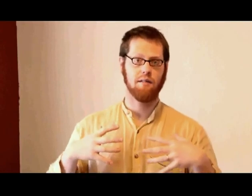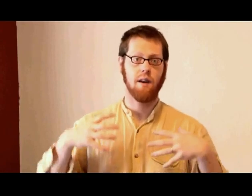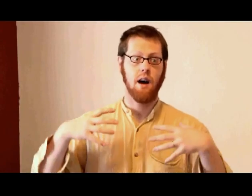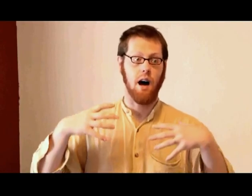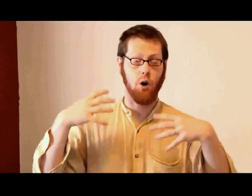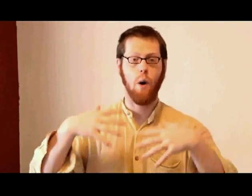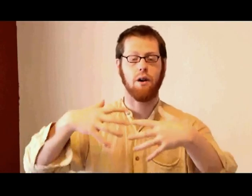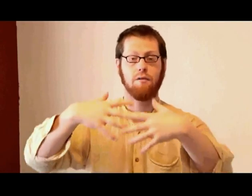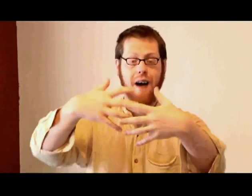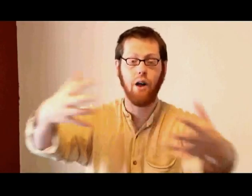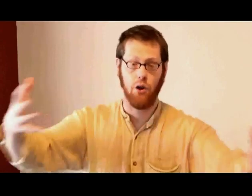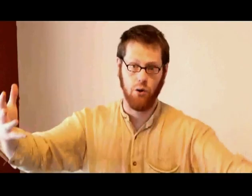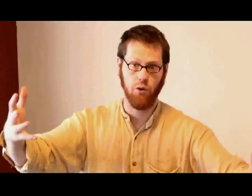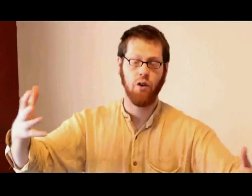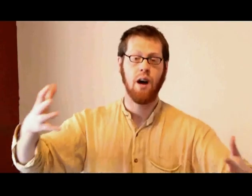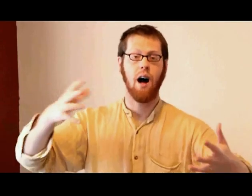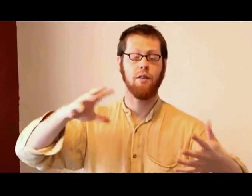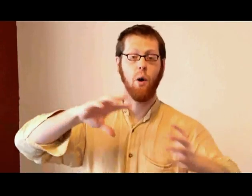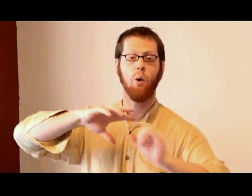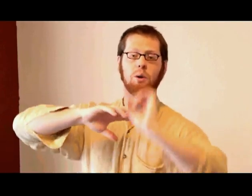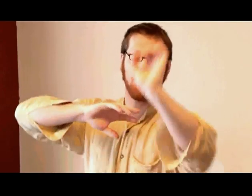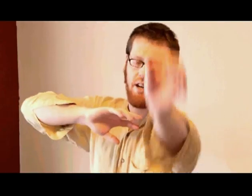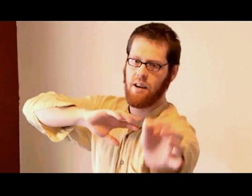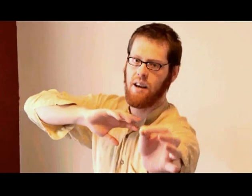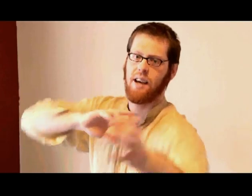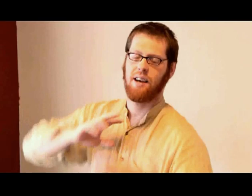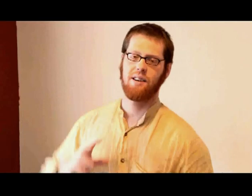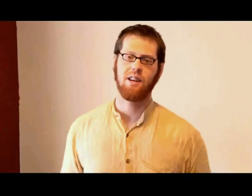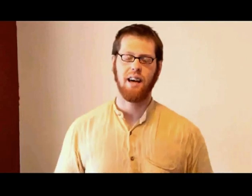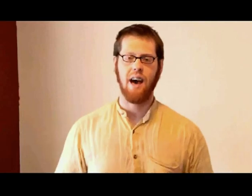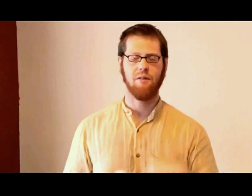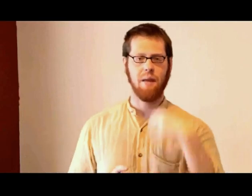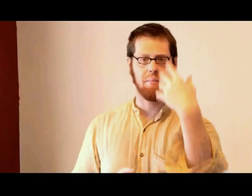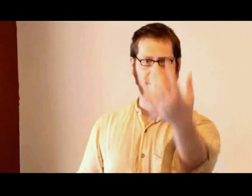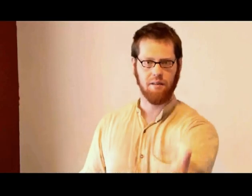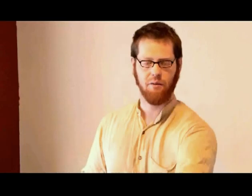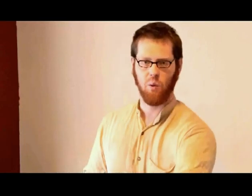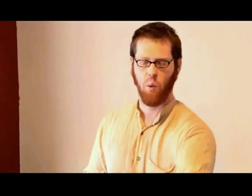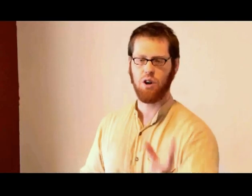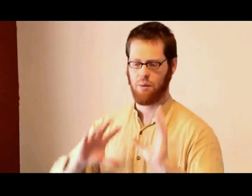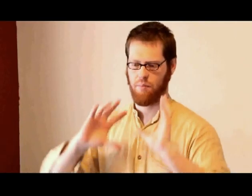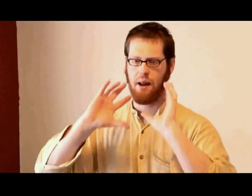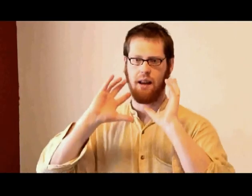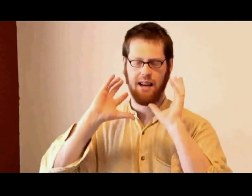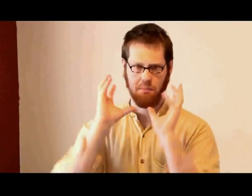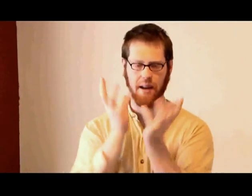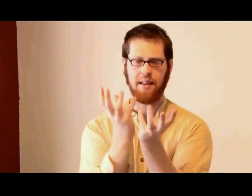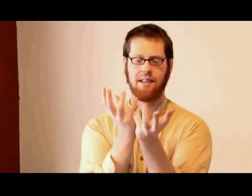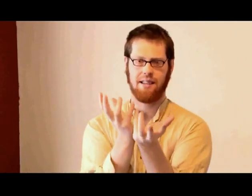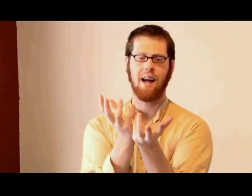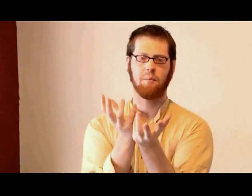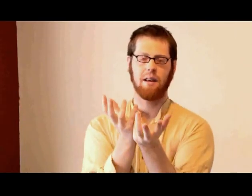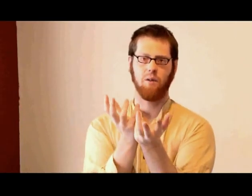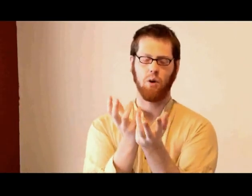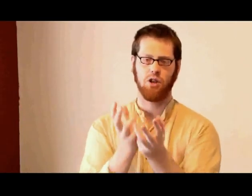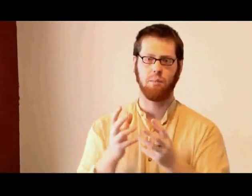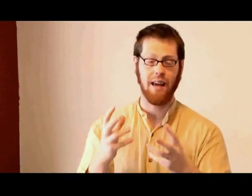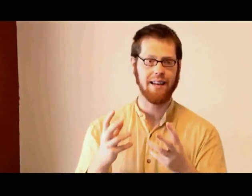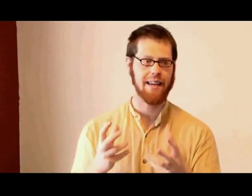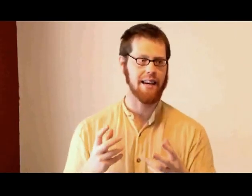Quaker values, the origin is, again, from that meeting for worship, that expectant, silent meeting for worship. And the idea